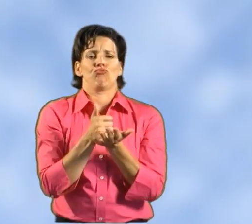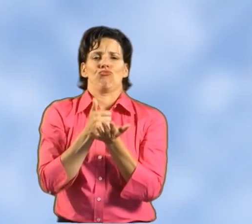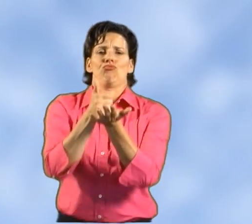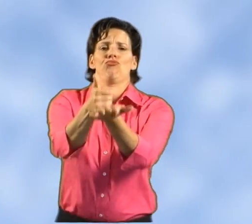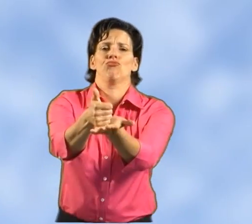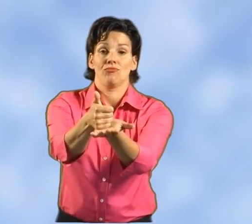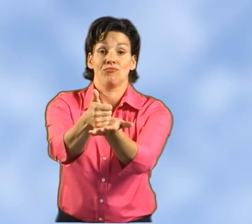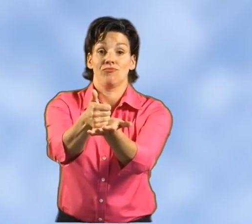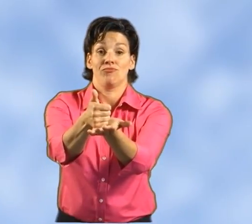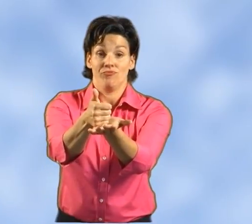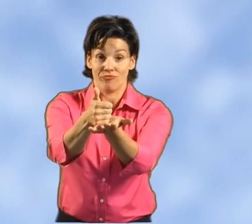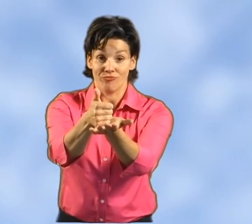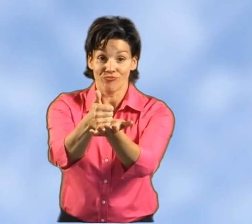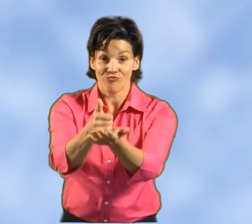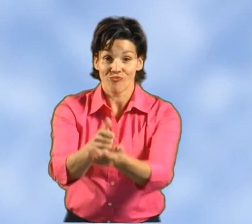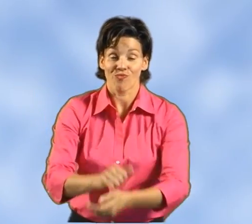They may be able to assist you.